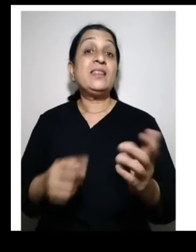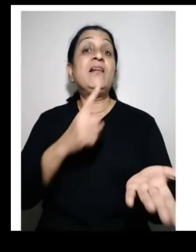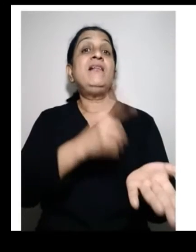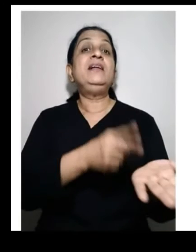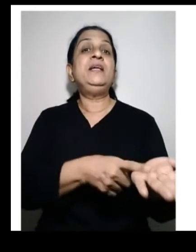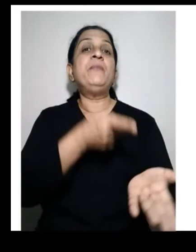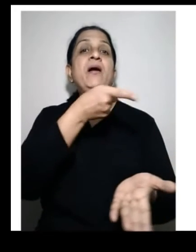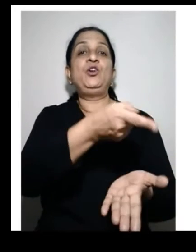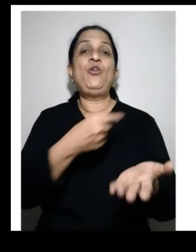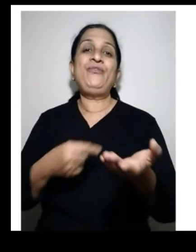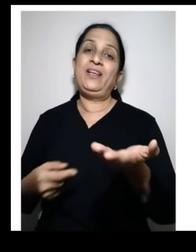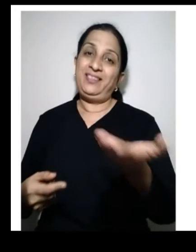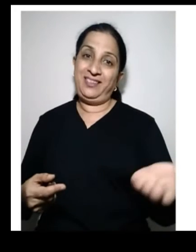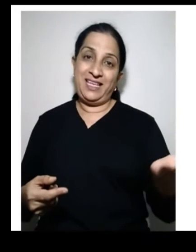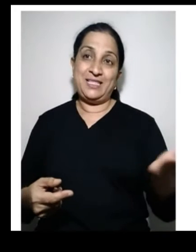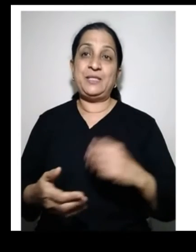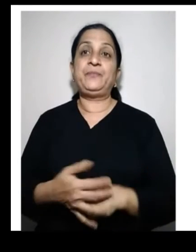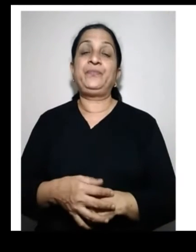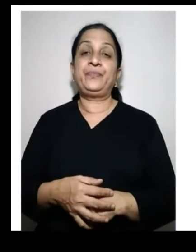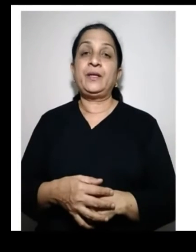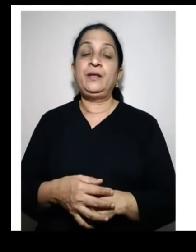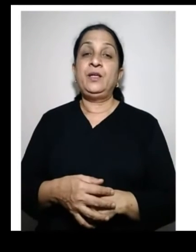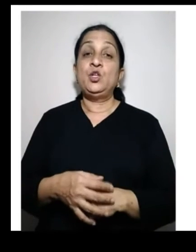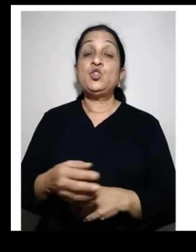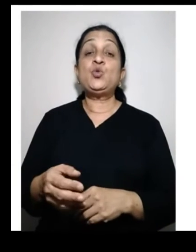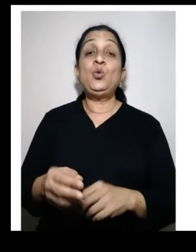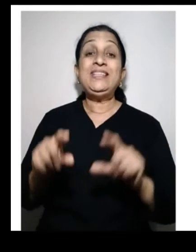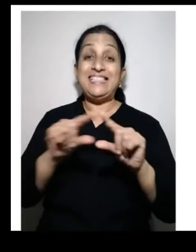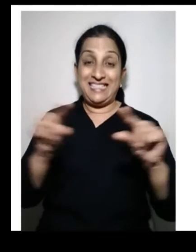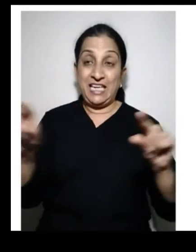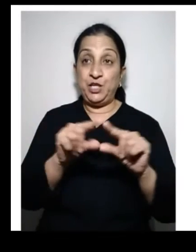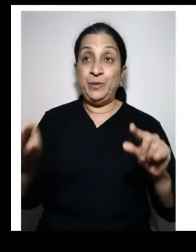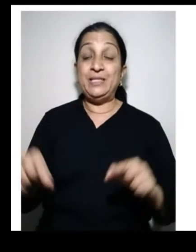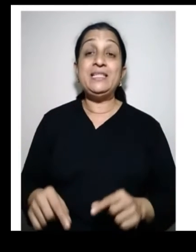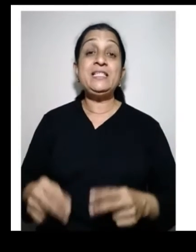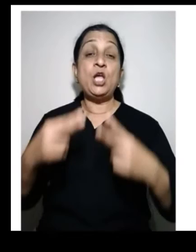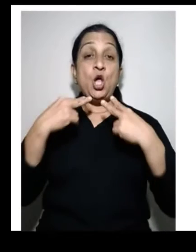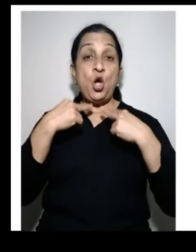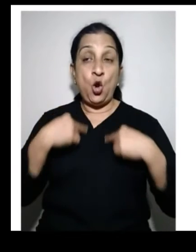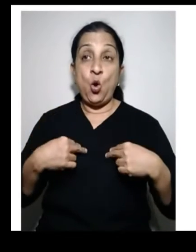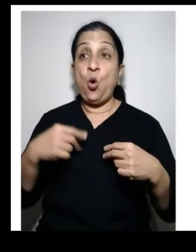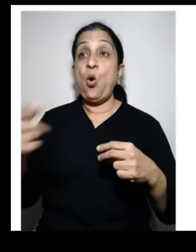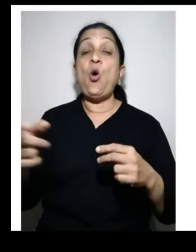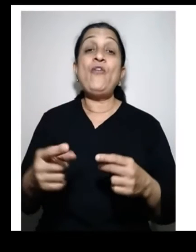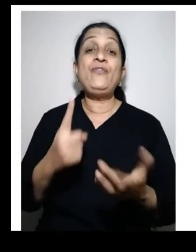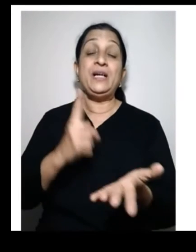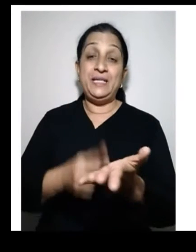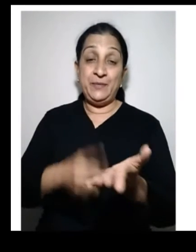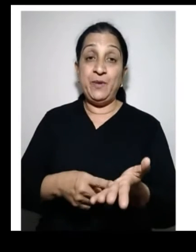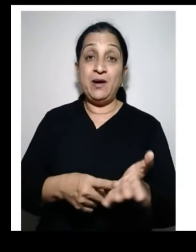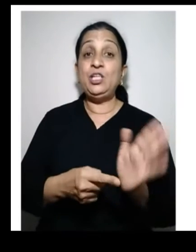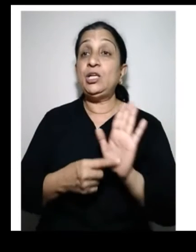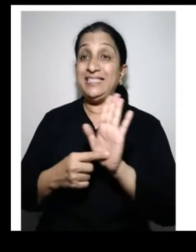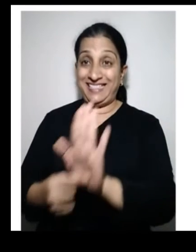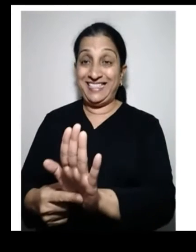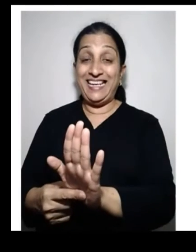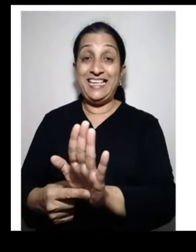thing and the demand of that thing. The statement says, The law of demand